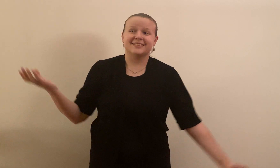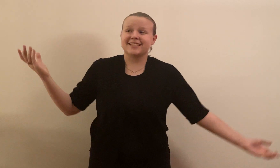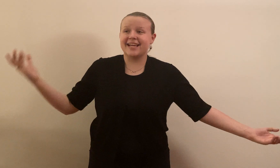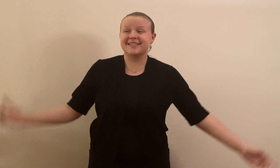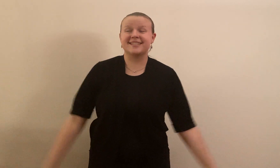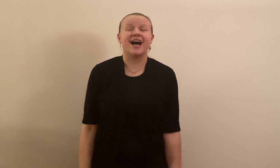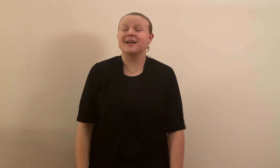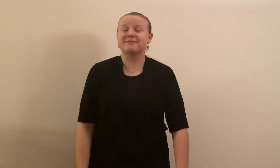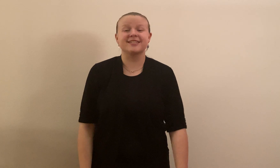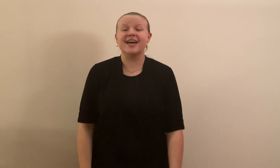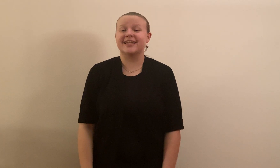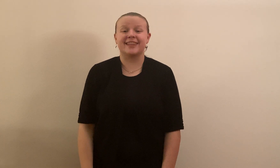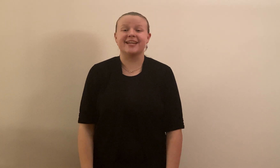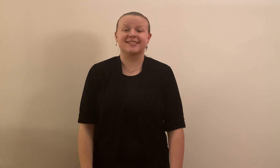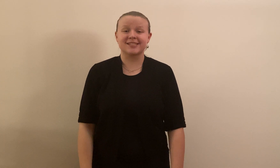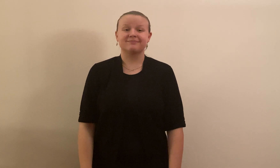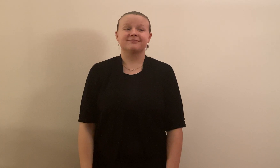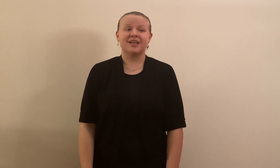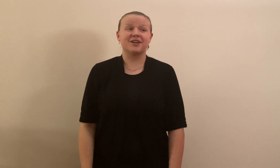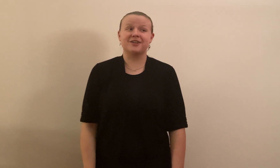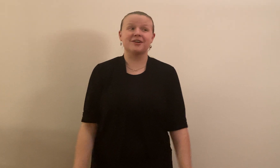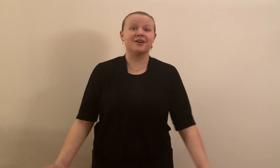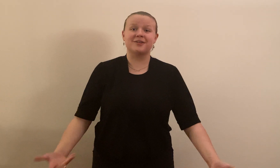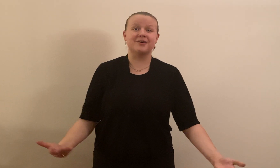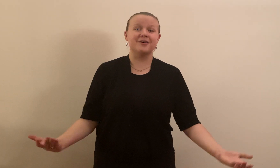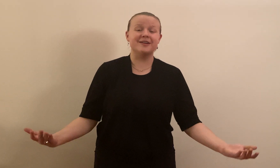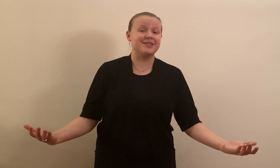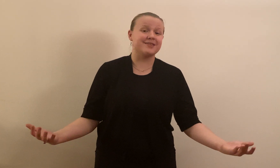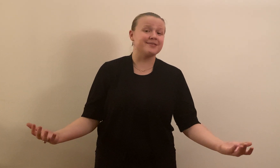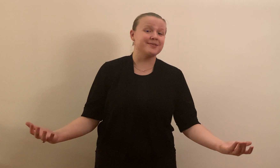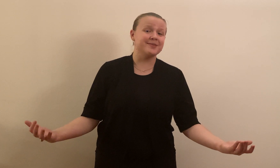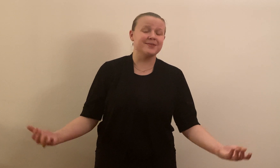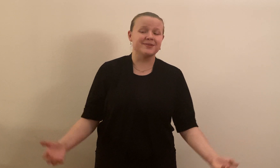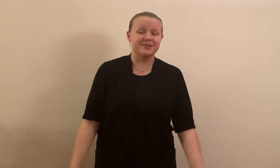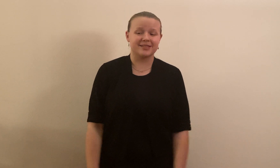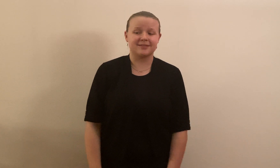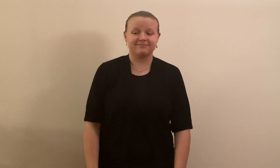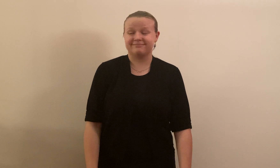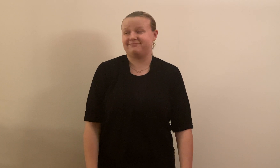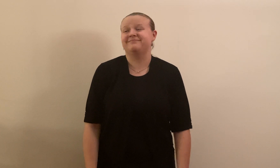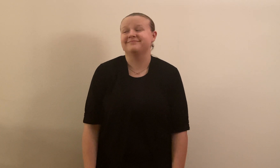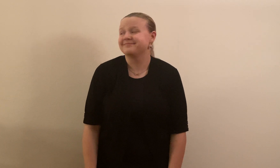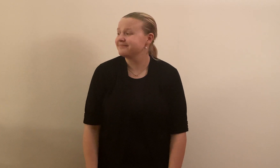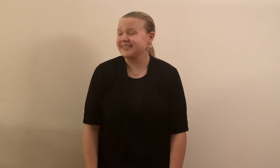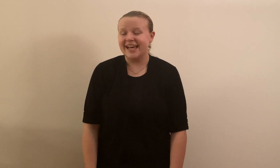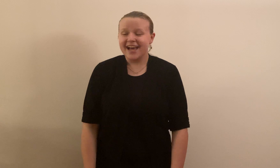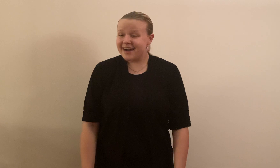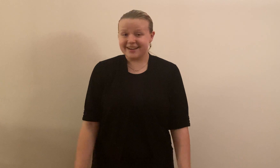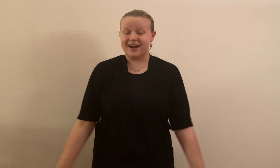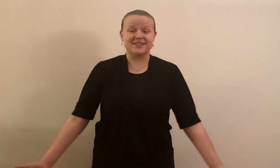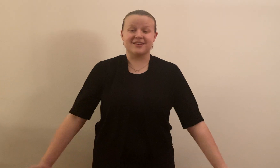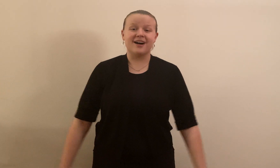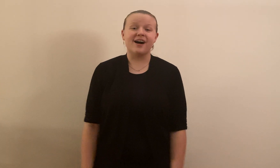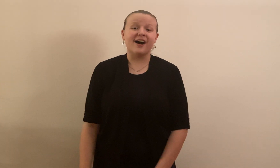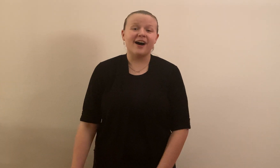It's times like this a girl could use A dog